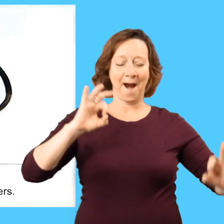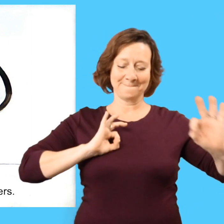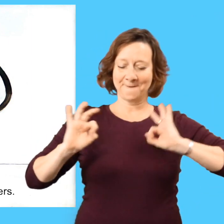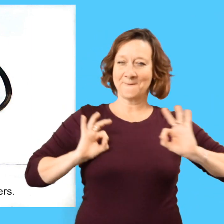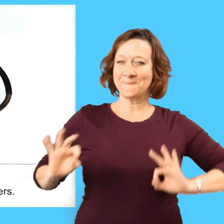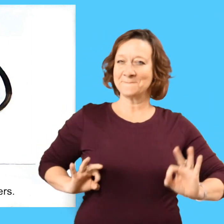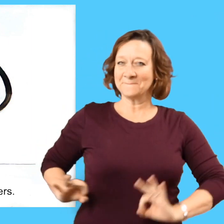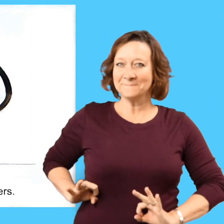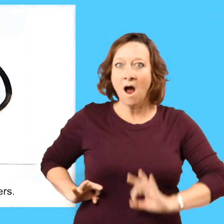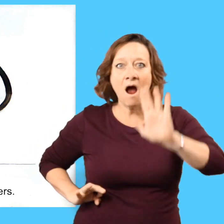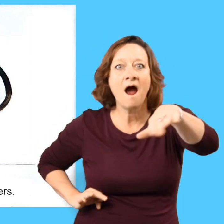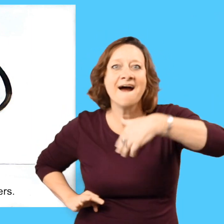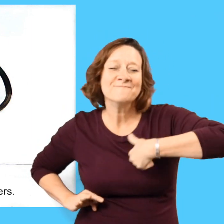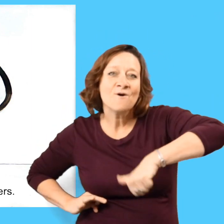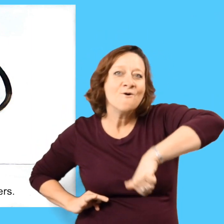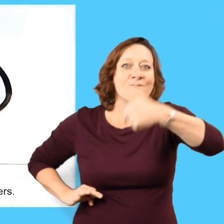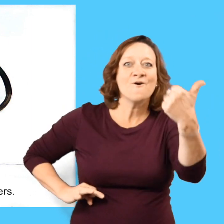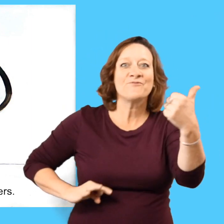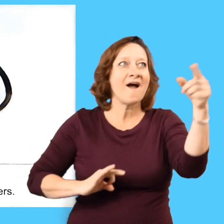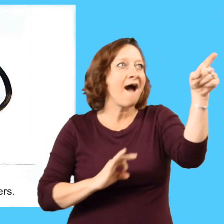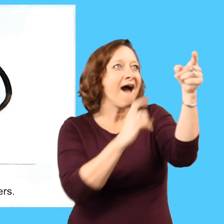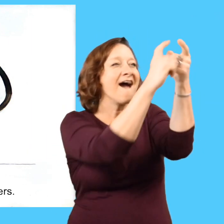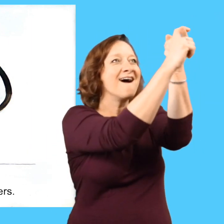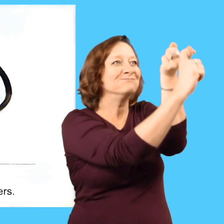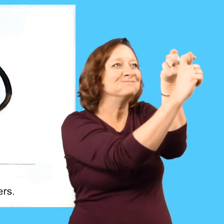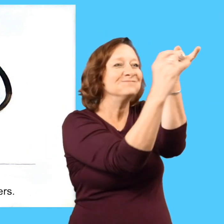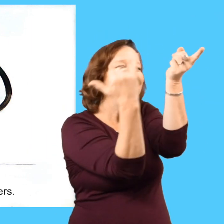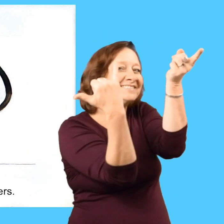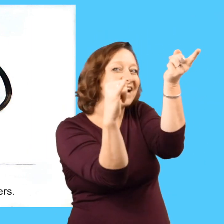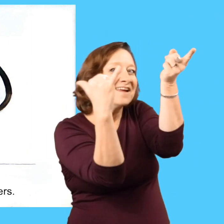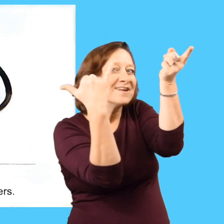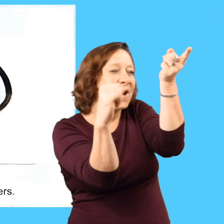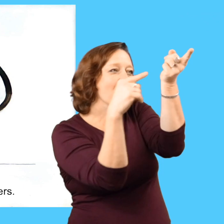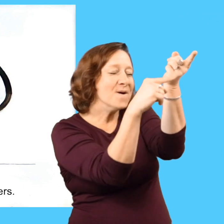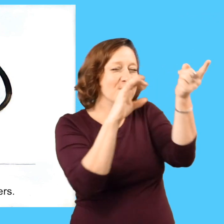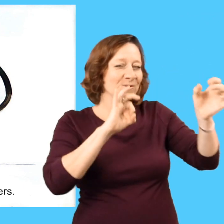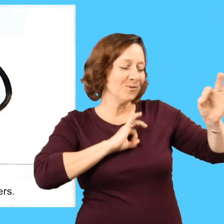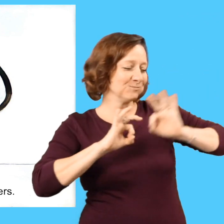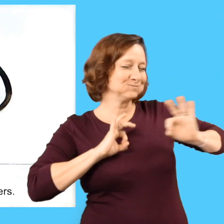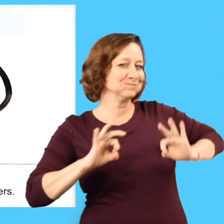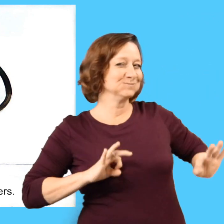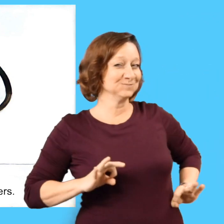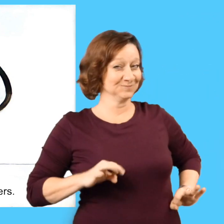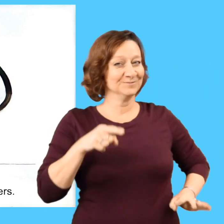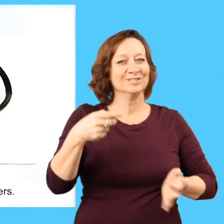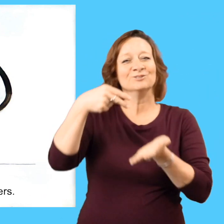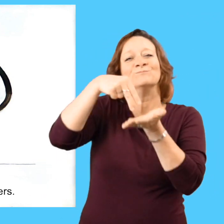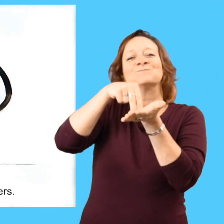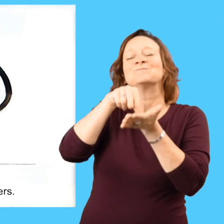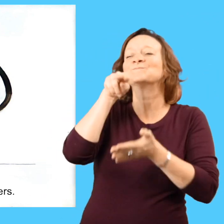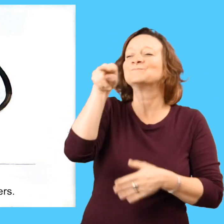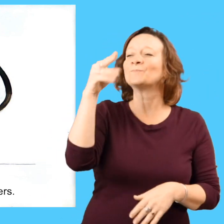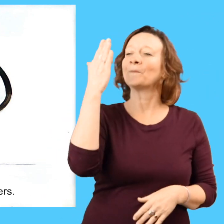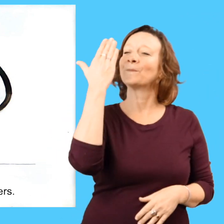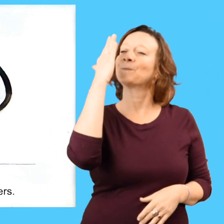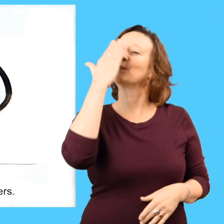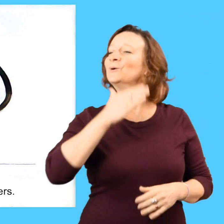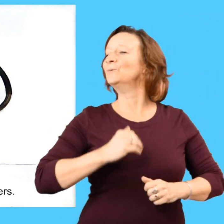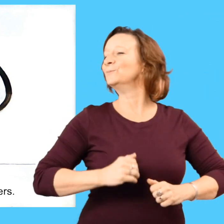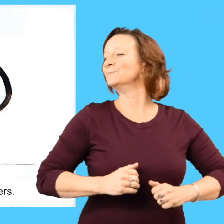on a coat of red polka dots. Her other coat, hanging up, had yellow polka dots. She stood looking into